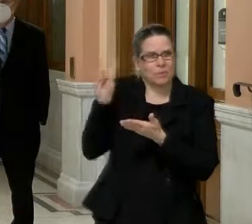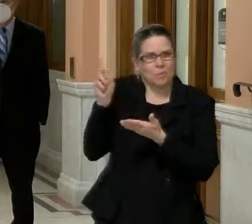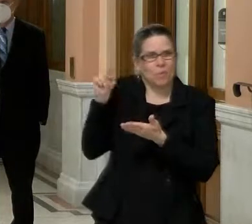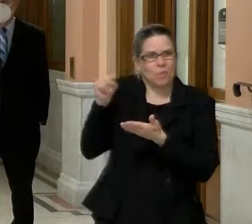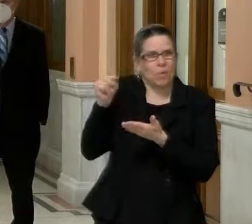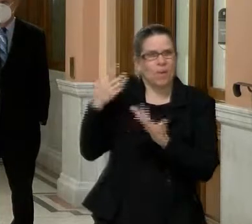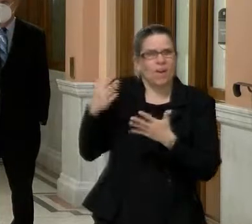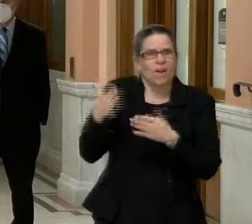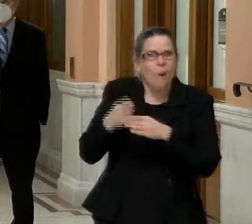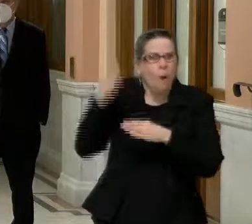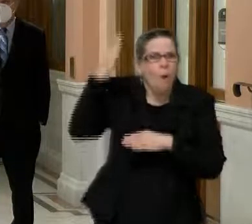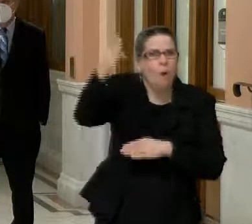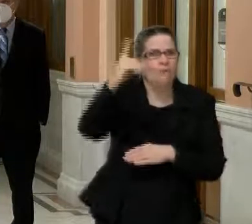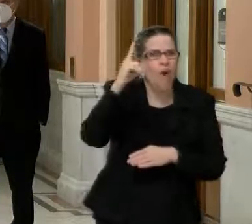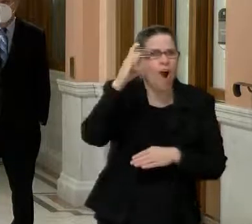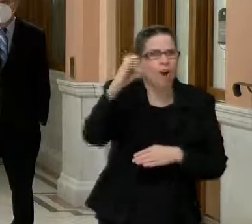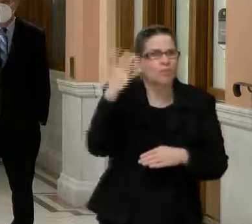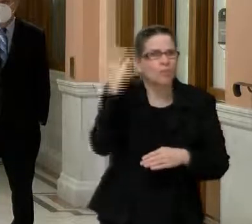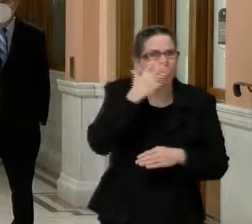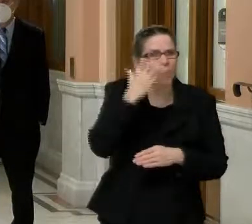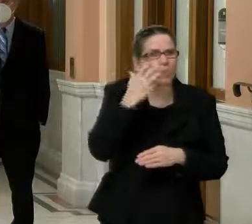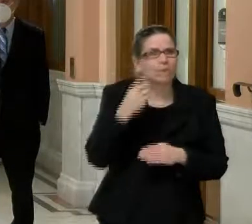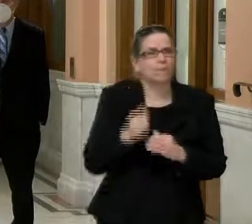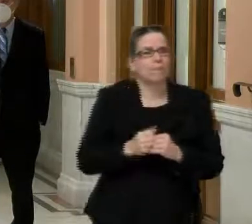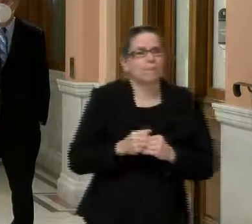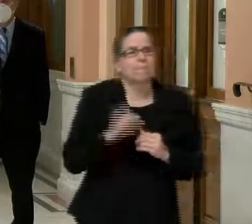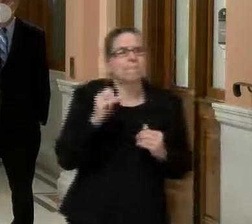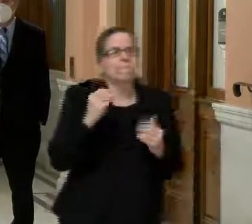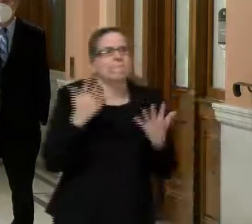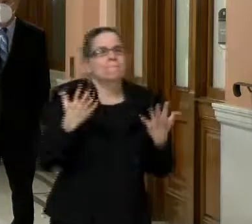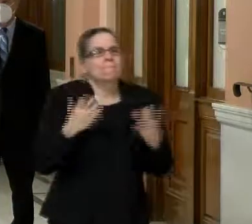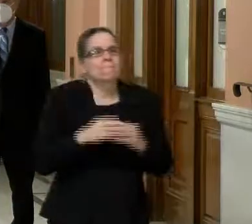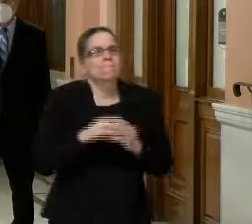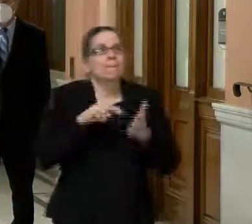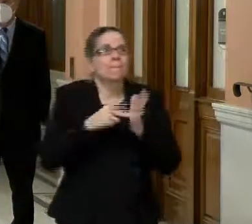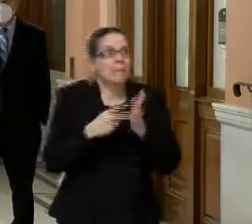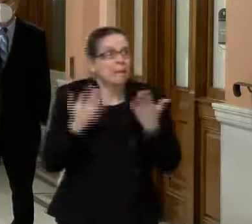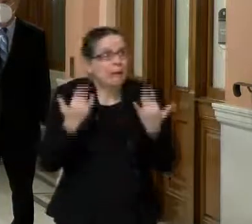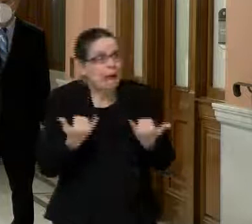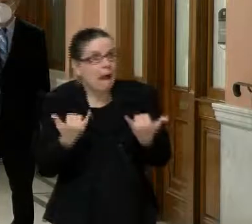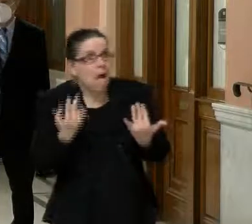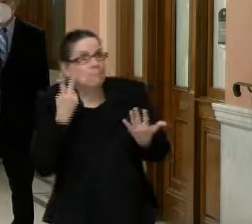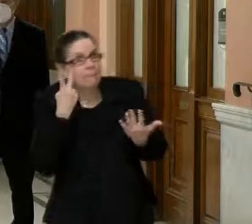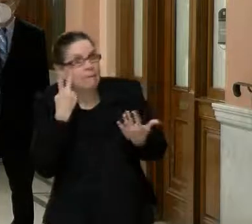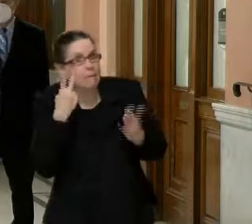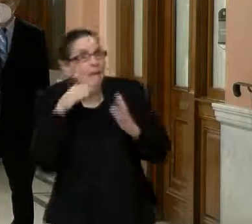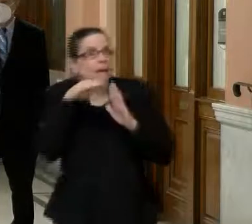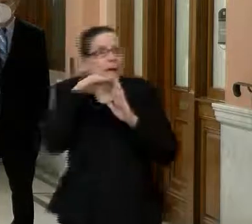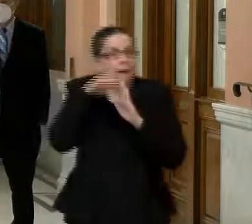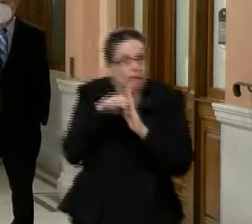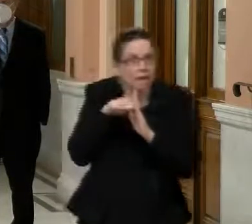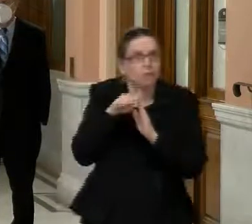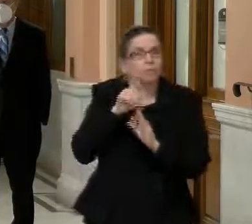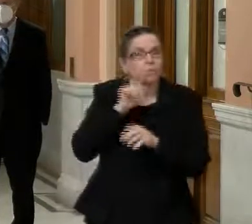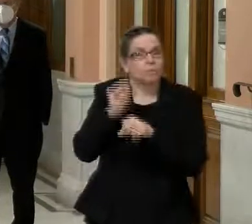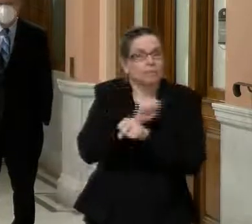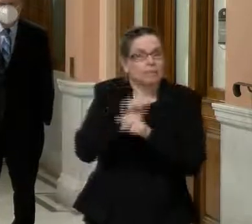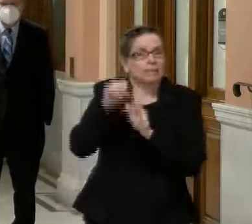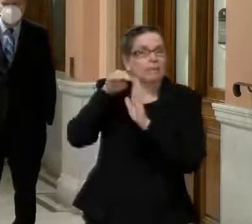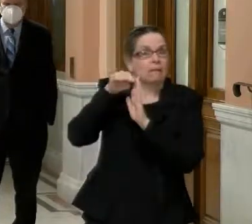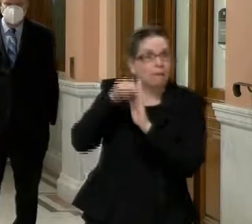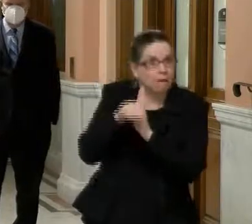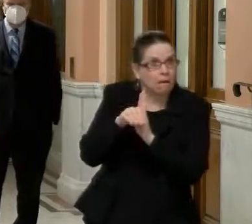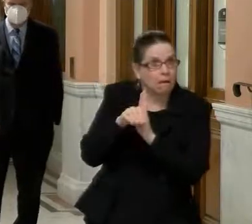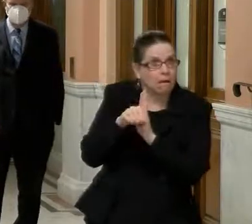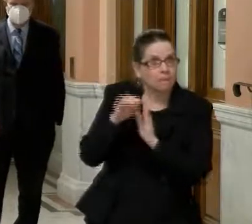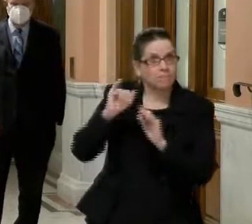again, I don't want to read too much into it, but what you might infer from that, we'll see if it plays out over the next couple of weeks is that because that group